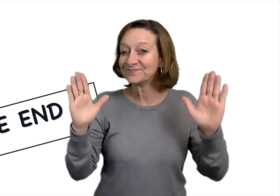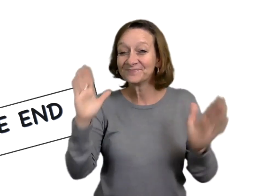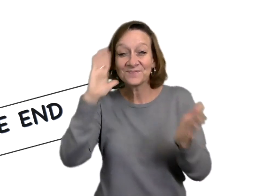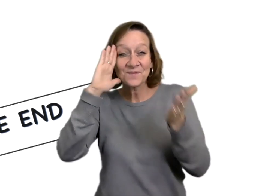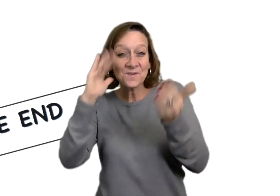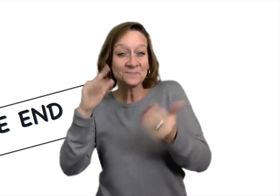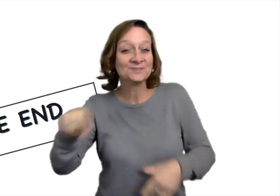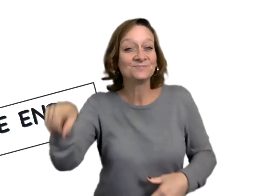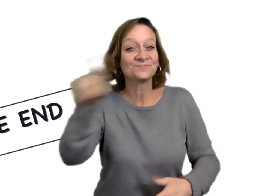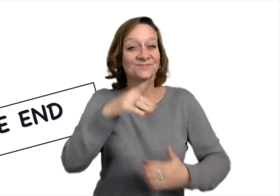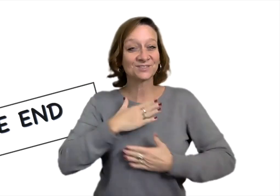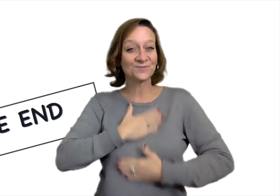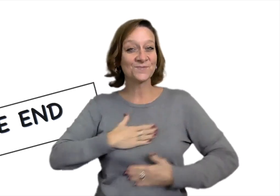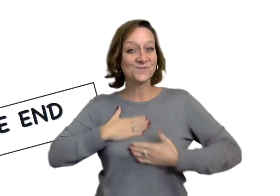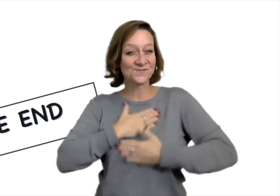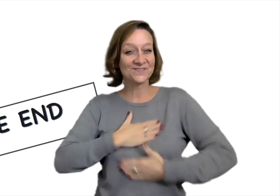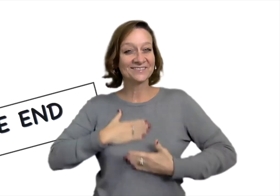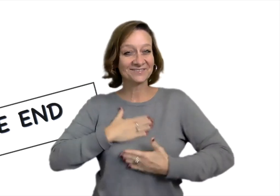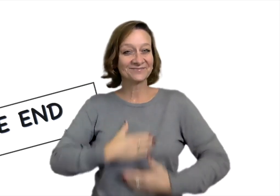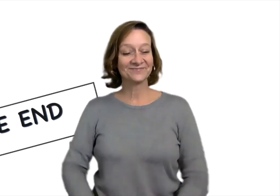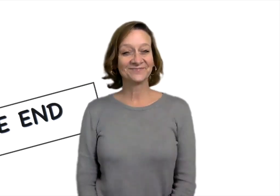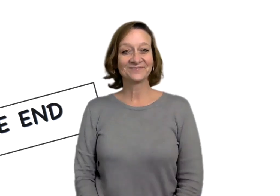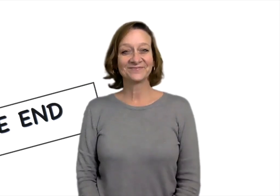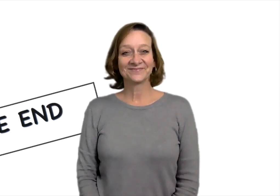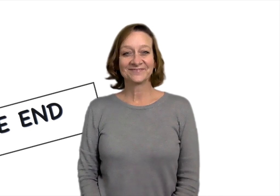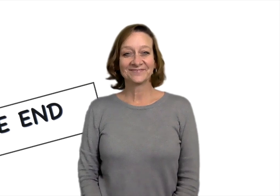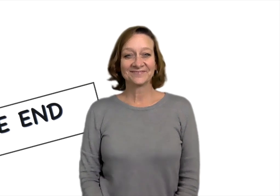That is the end of the story. I hope you enjoyed it.